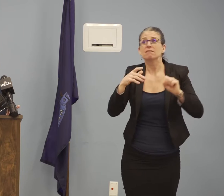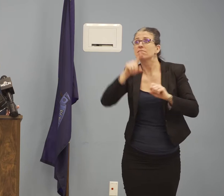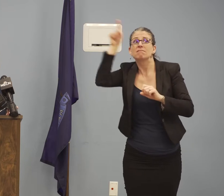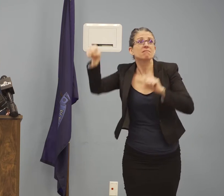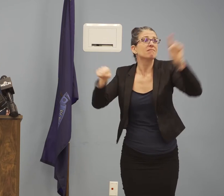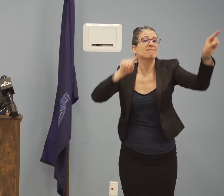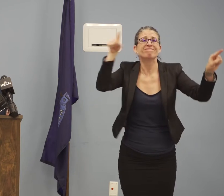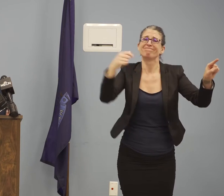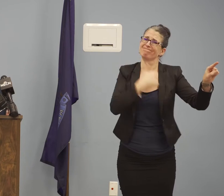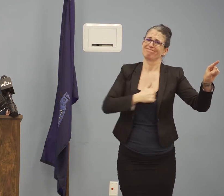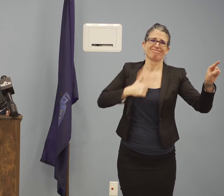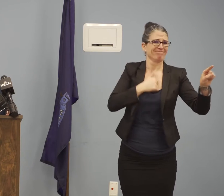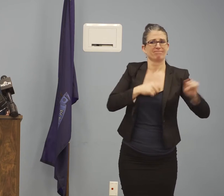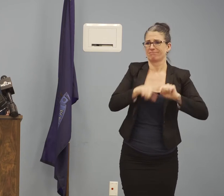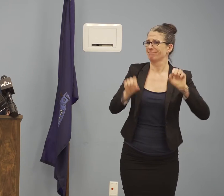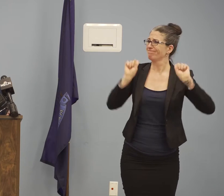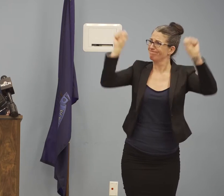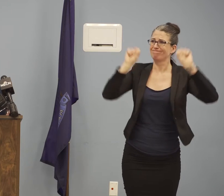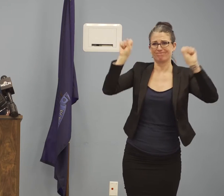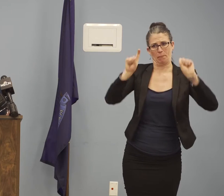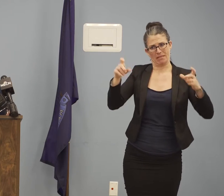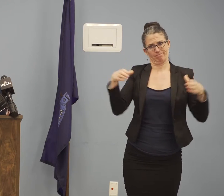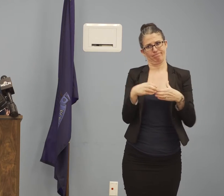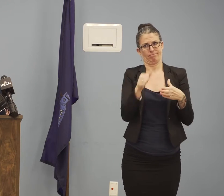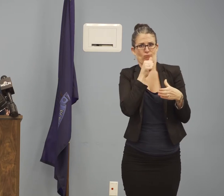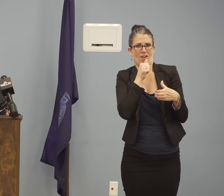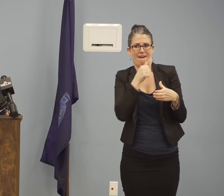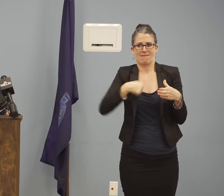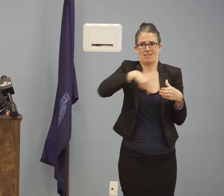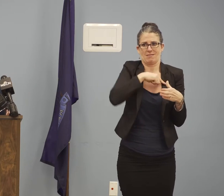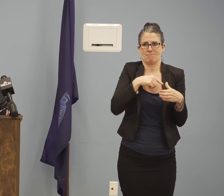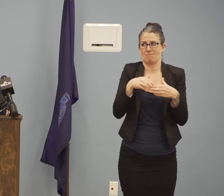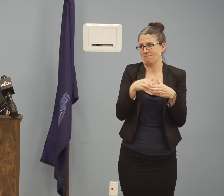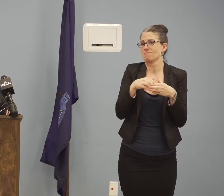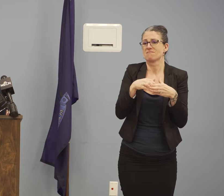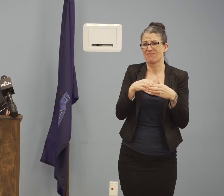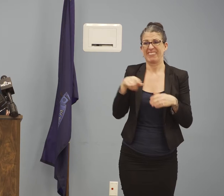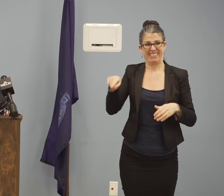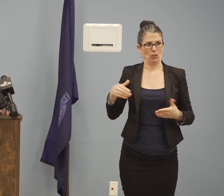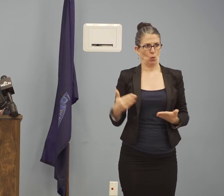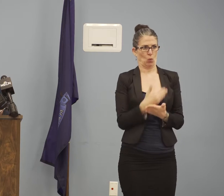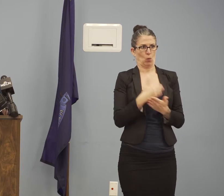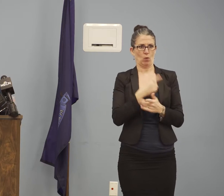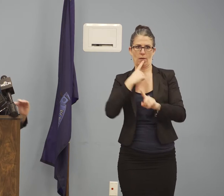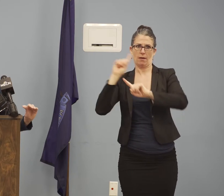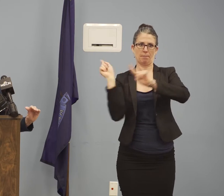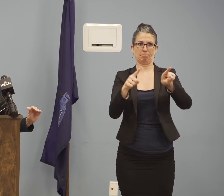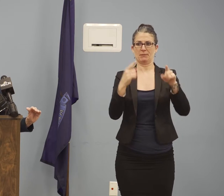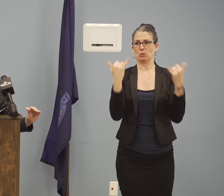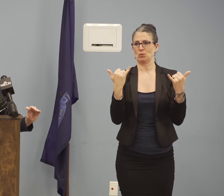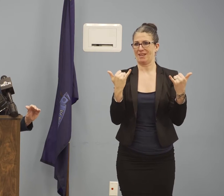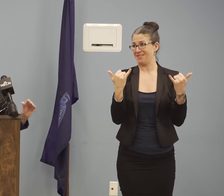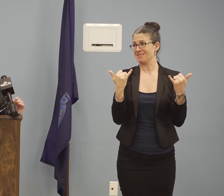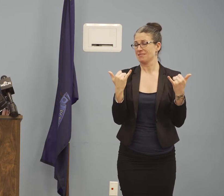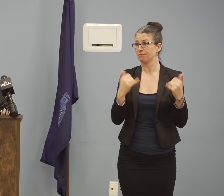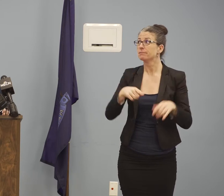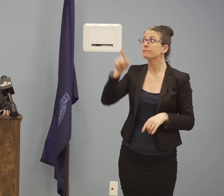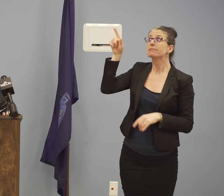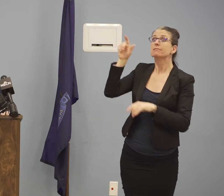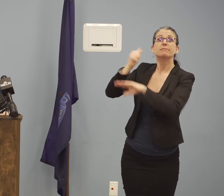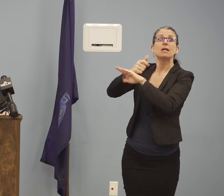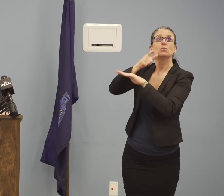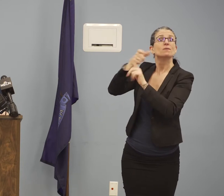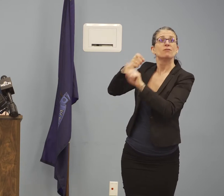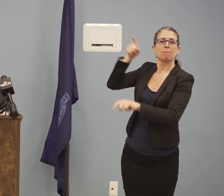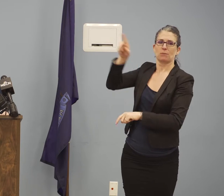This prohibition is consistent with the latest recommendations from the U.S. CDC, and it applies uniformly across the